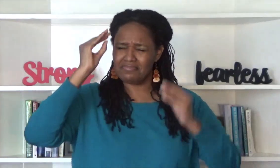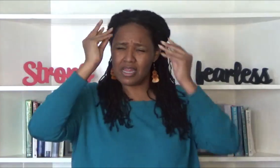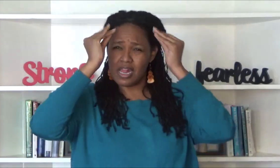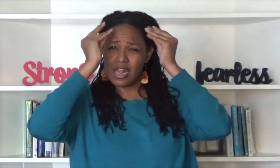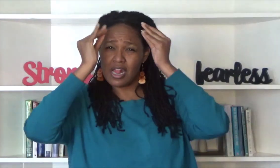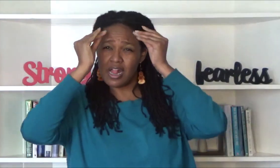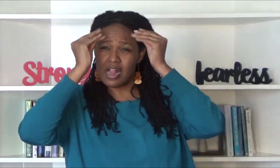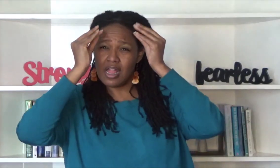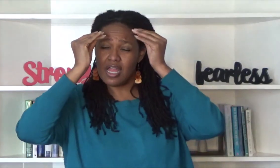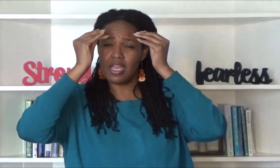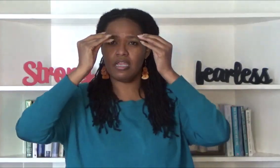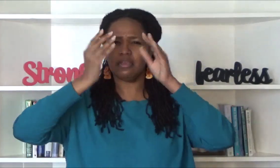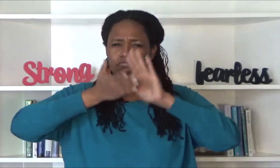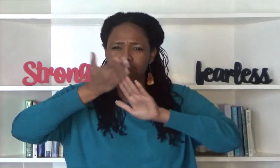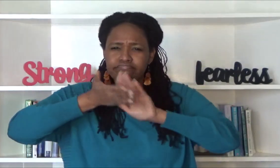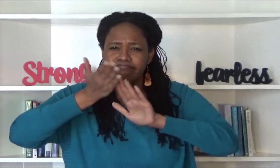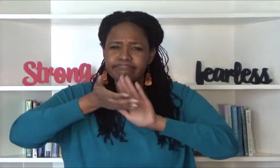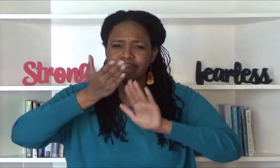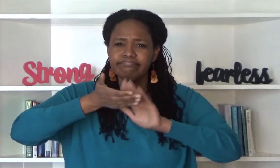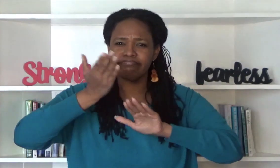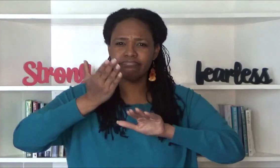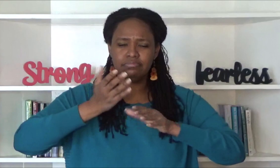and communicates with you